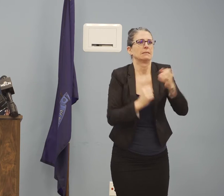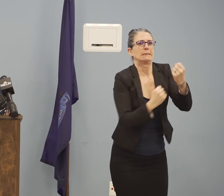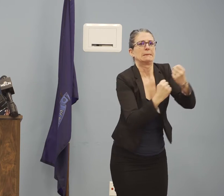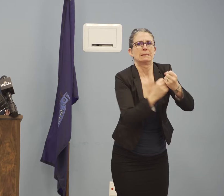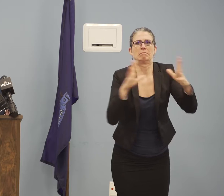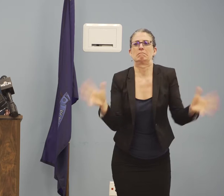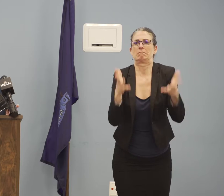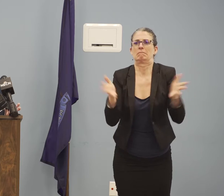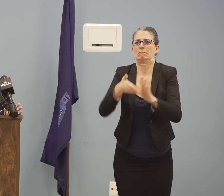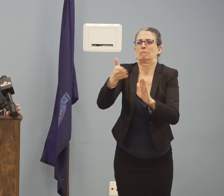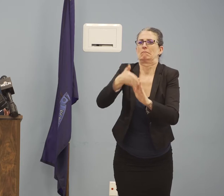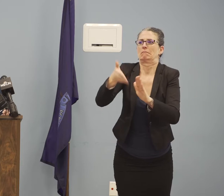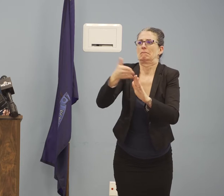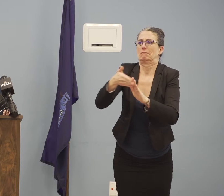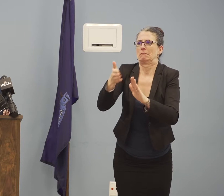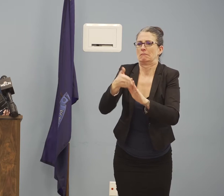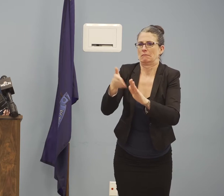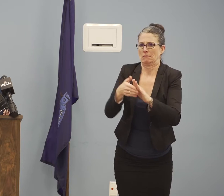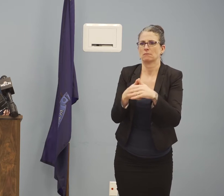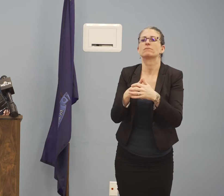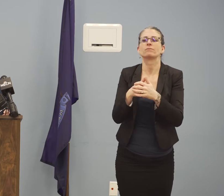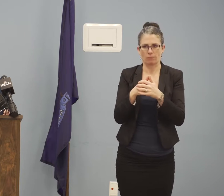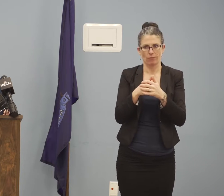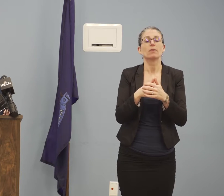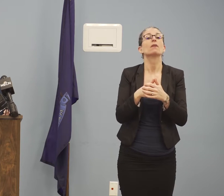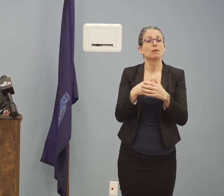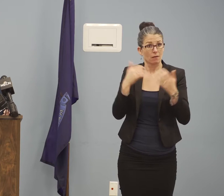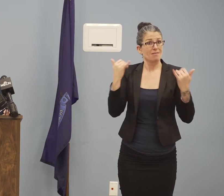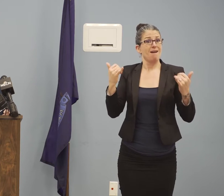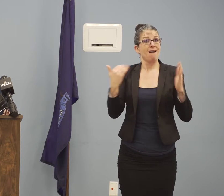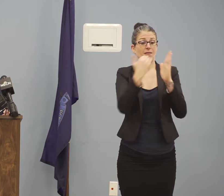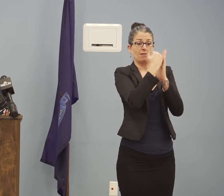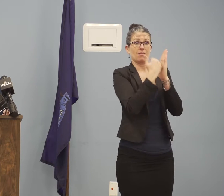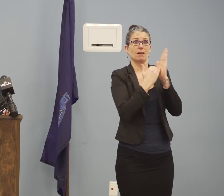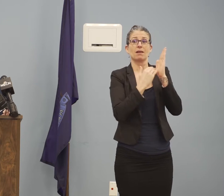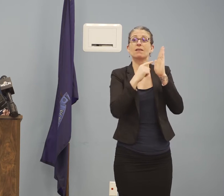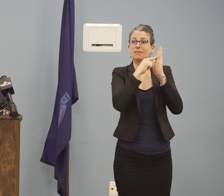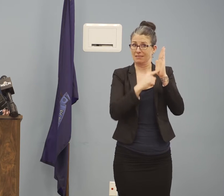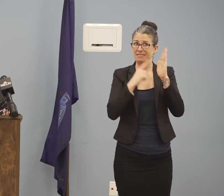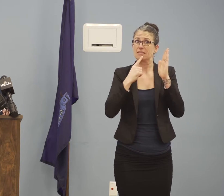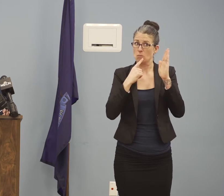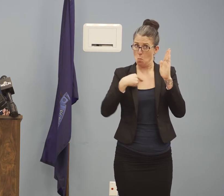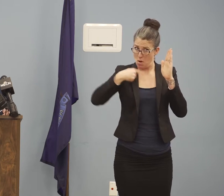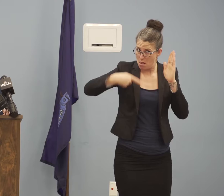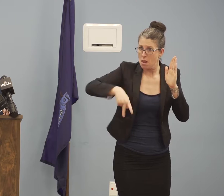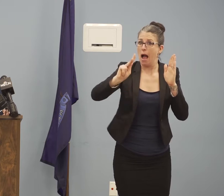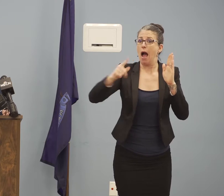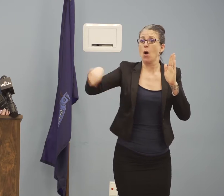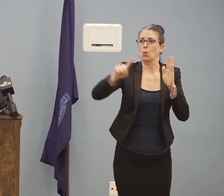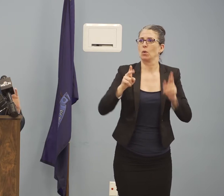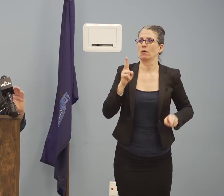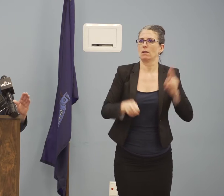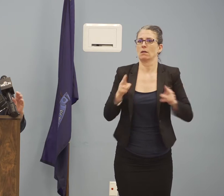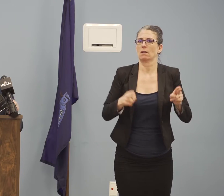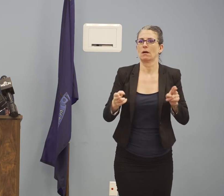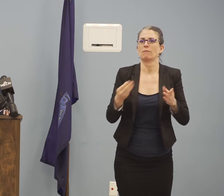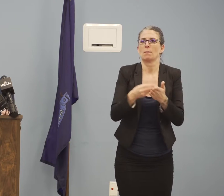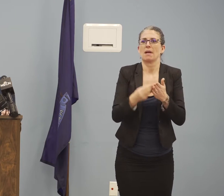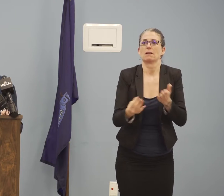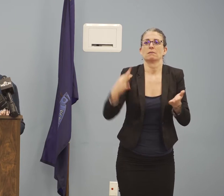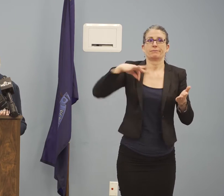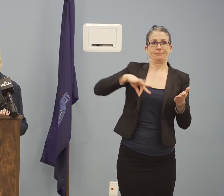expedited approval for unemployment benefits for those unable to work as a result of COVID-19 without